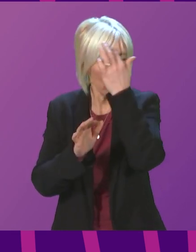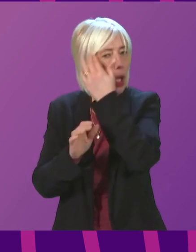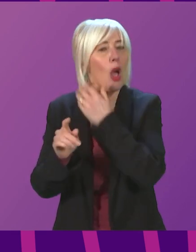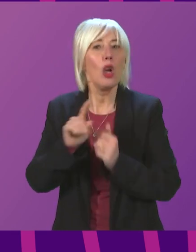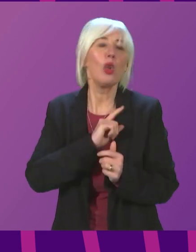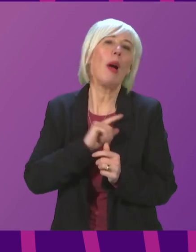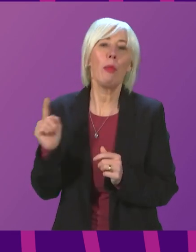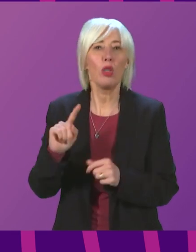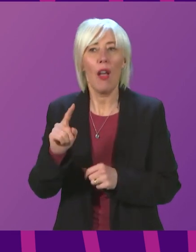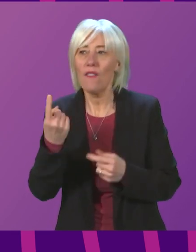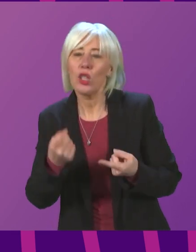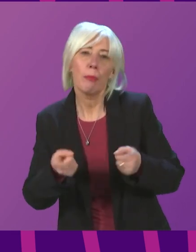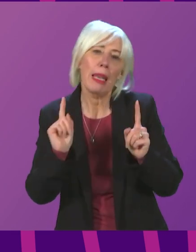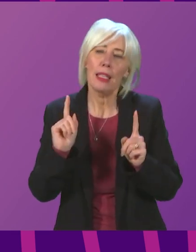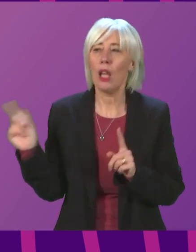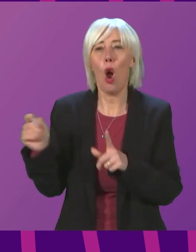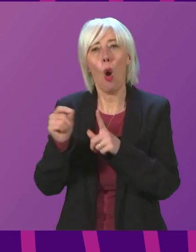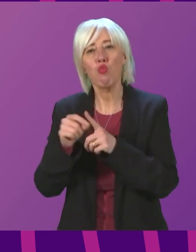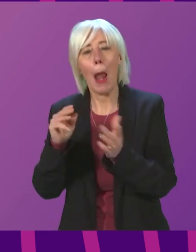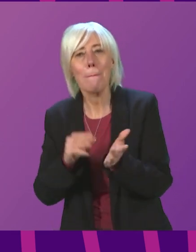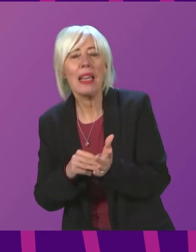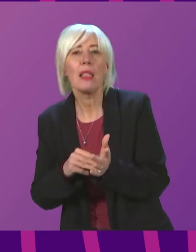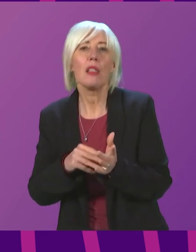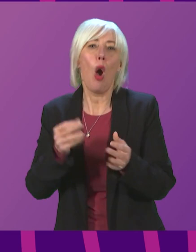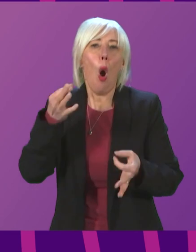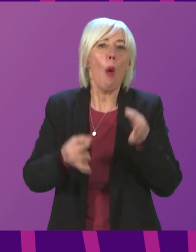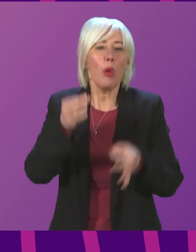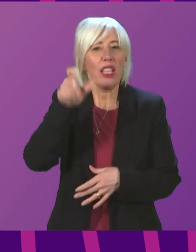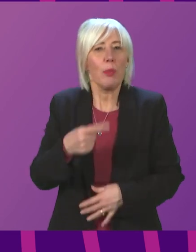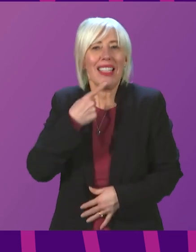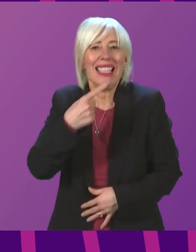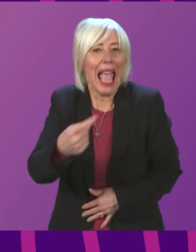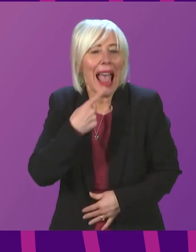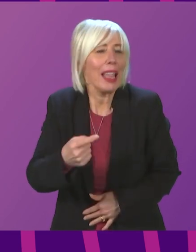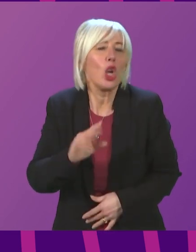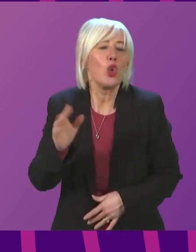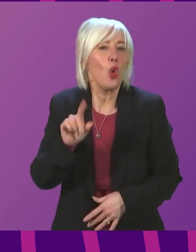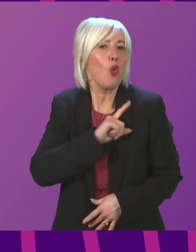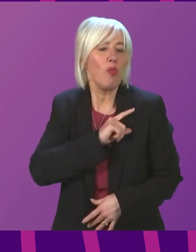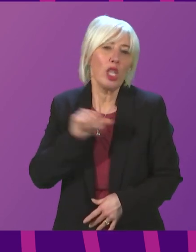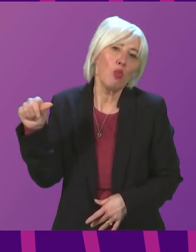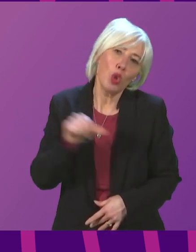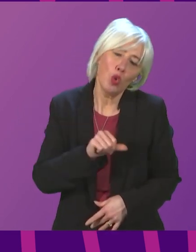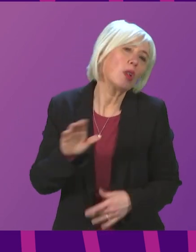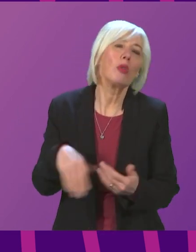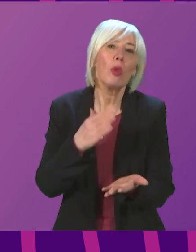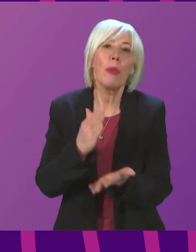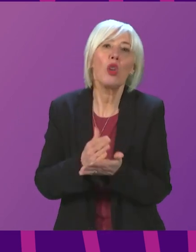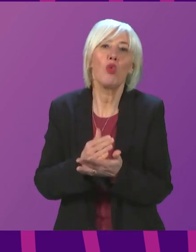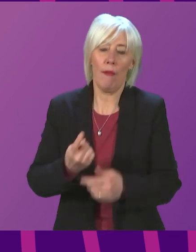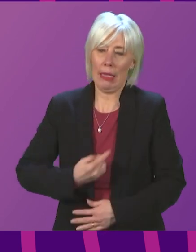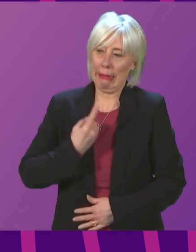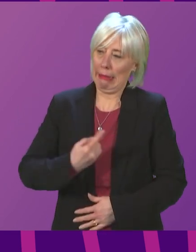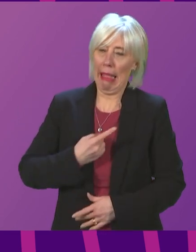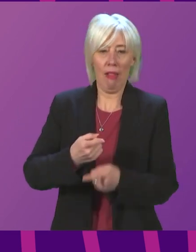Minister or a First Minister or any politician tells you to do so. The reason all of us should do this is to keep ourselves and those we love